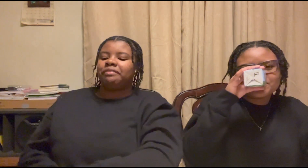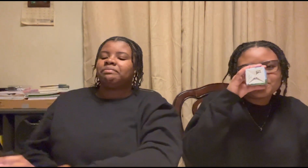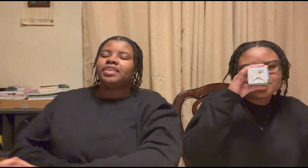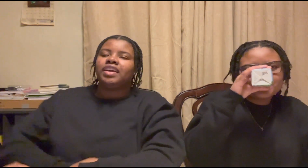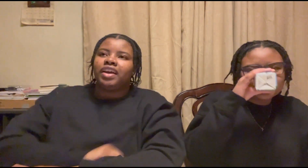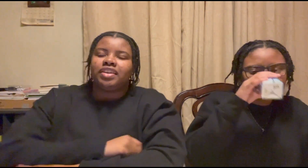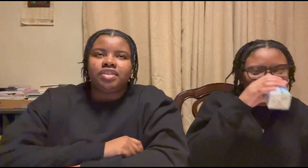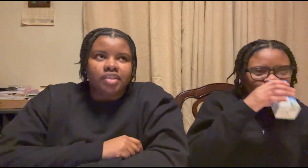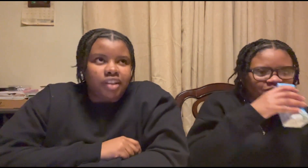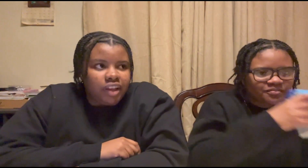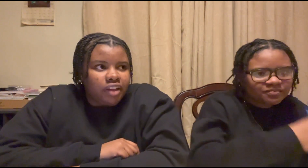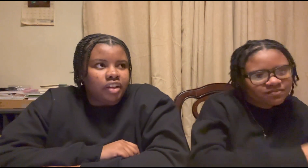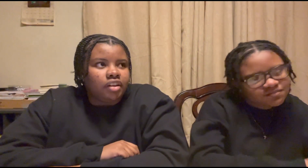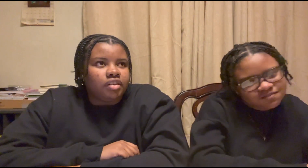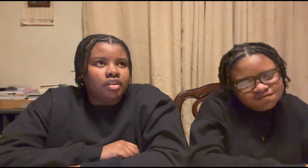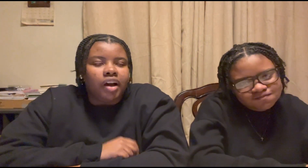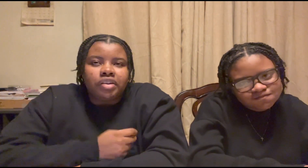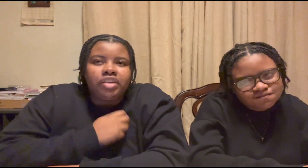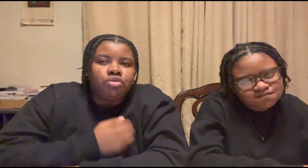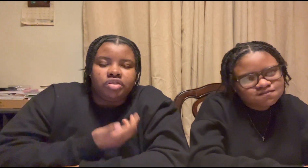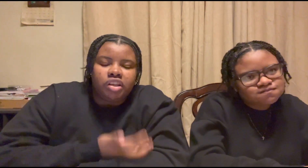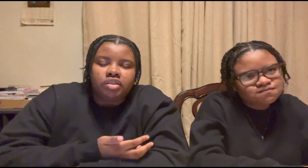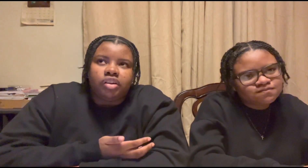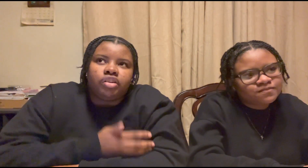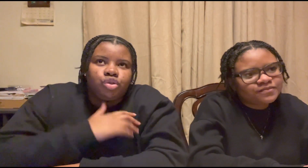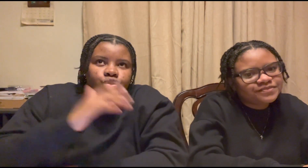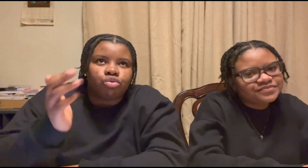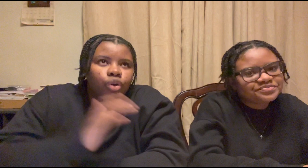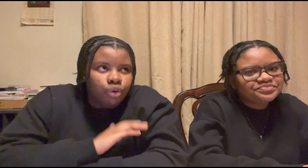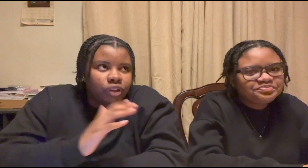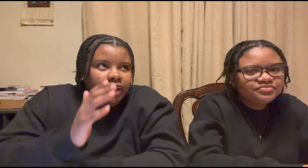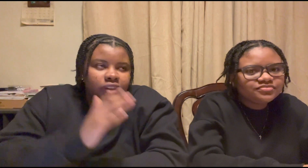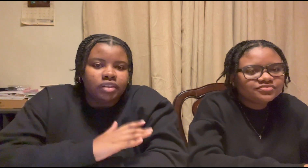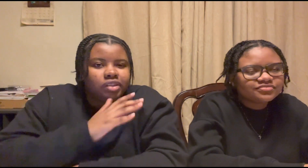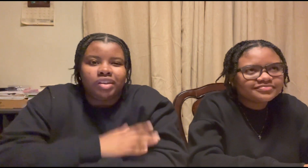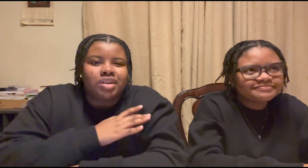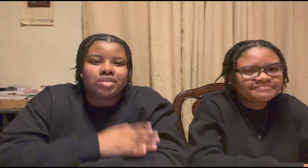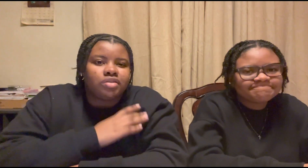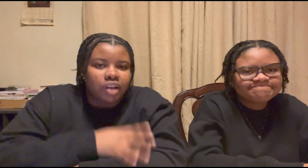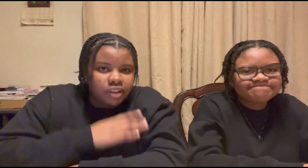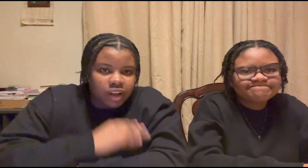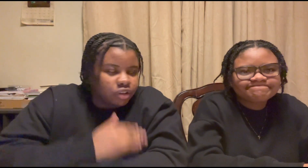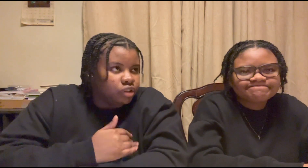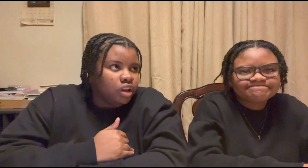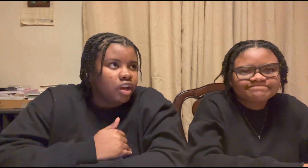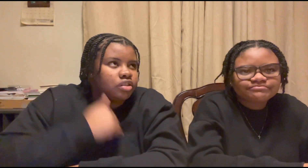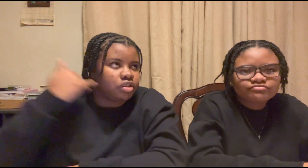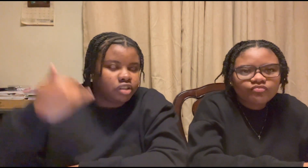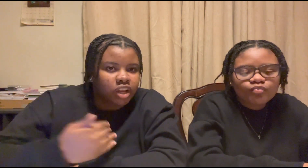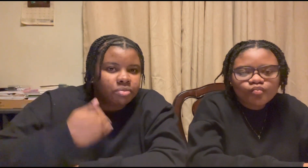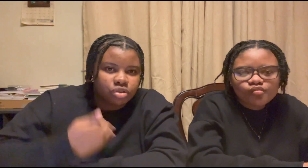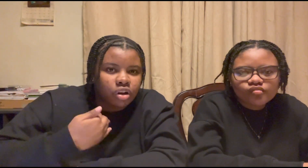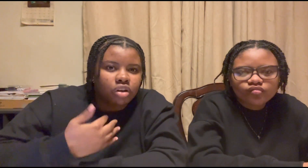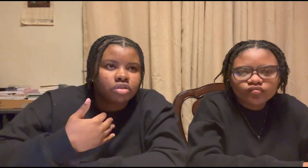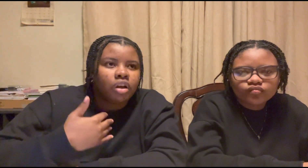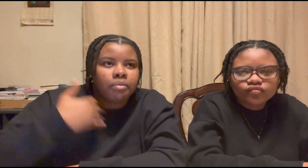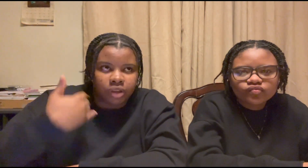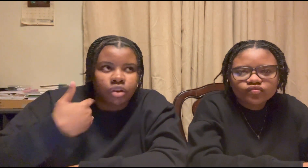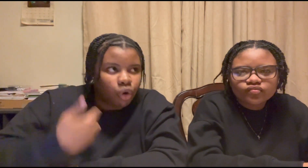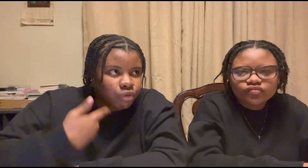it's just like how can you sit there and scroll like the tick tocks are not that good it's the same songs playing over